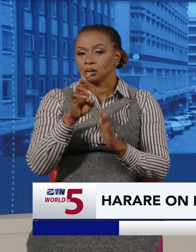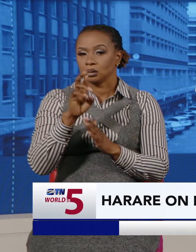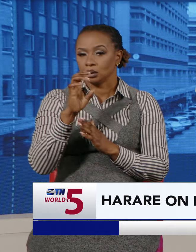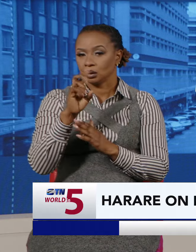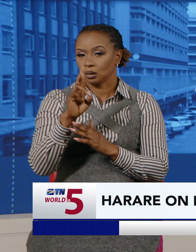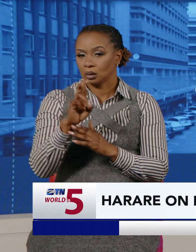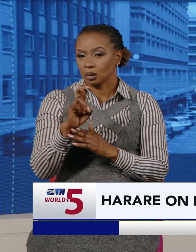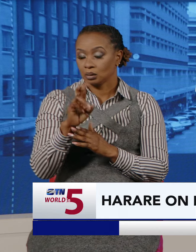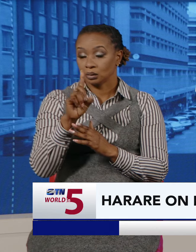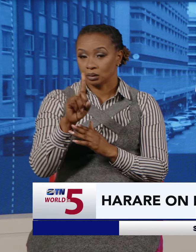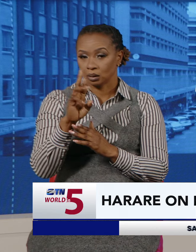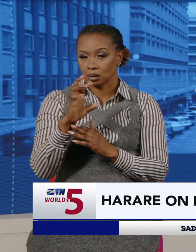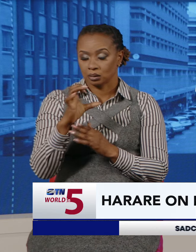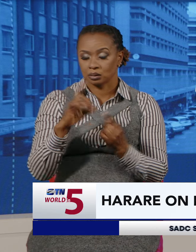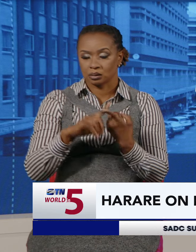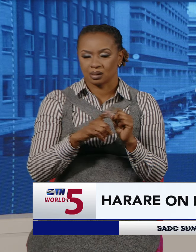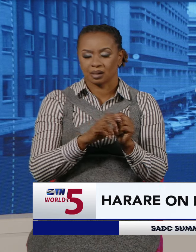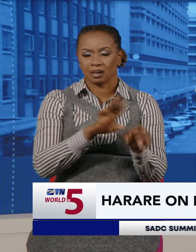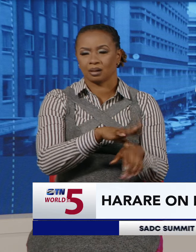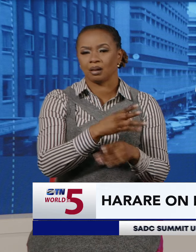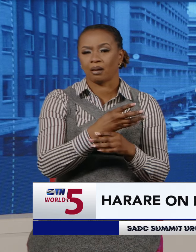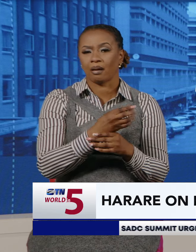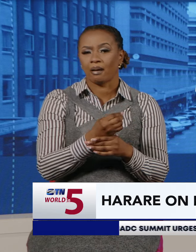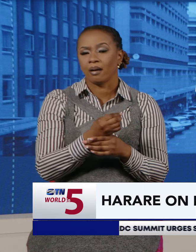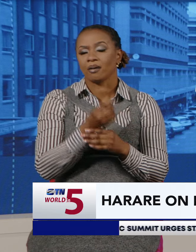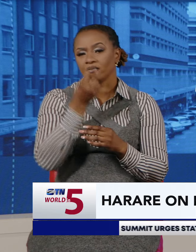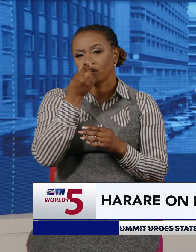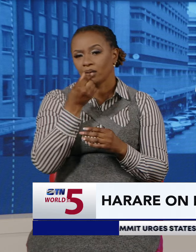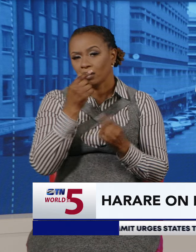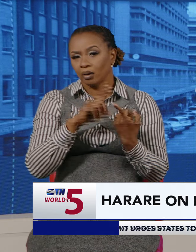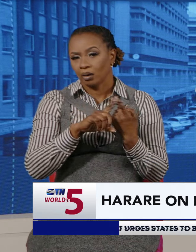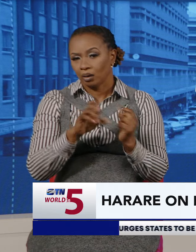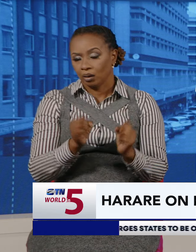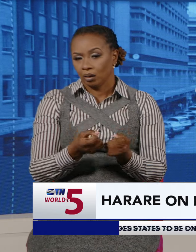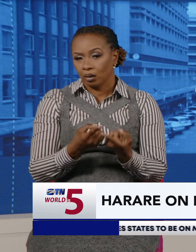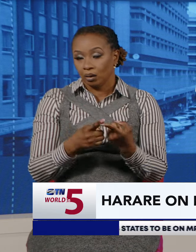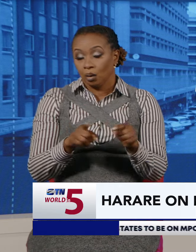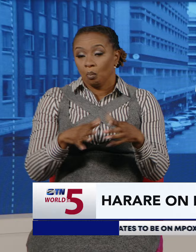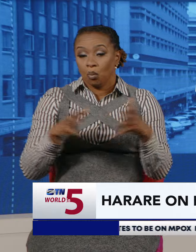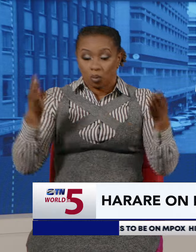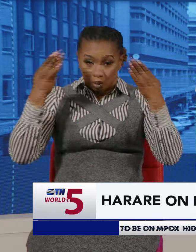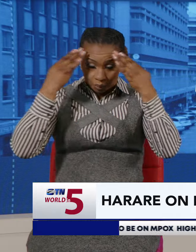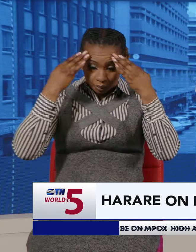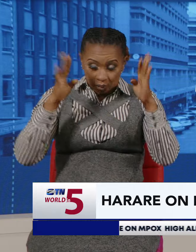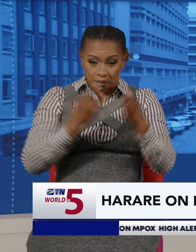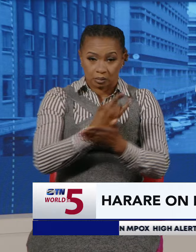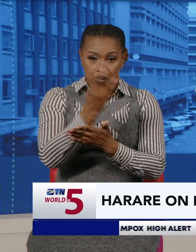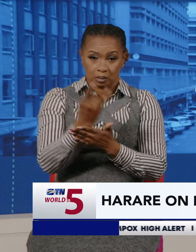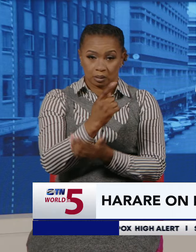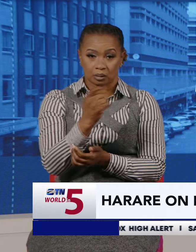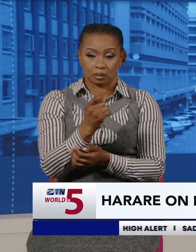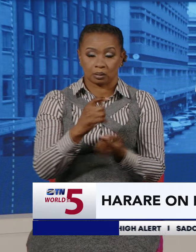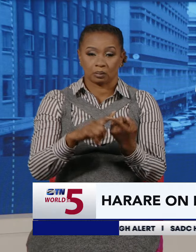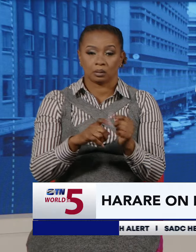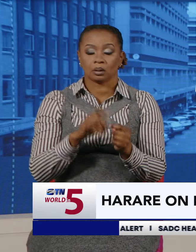of Congo, neighbouring countries like Uganda and Rwanda have also been affected. To raise awareness, Harare City Council has